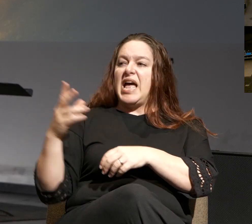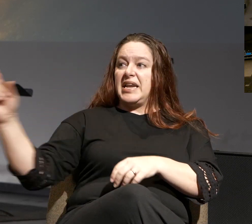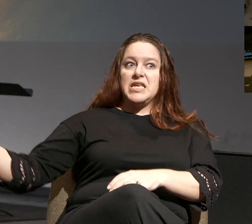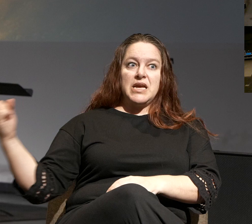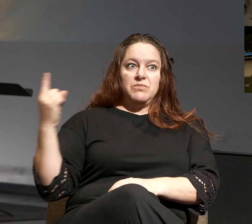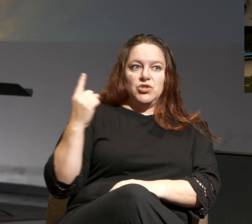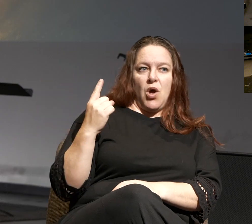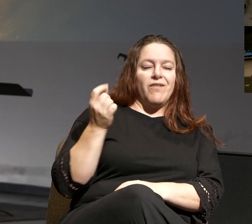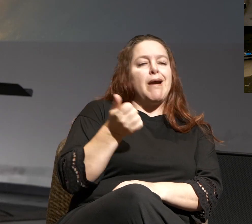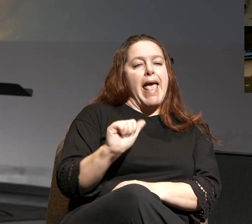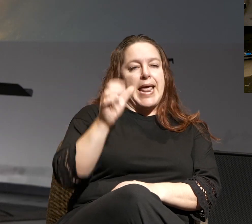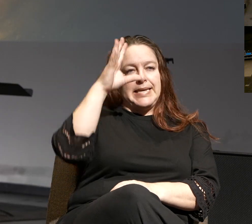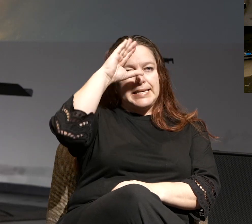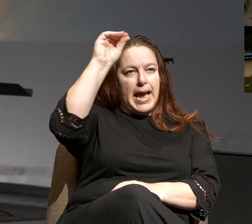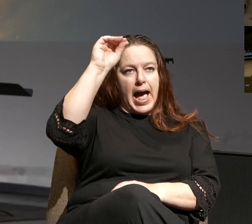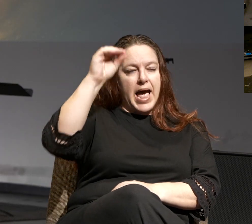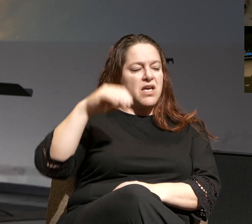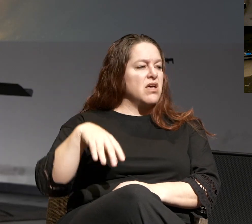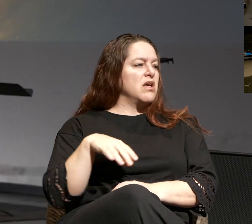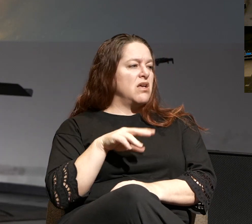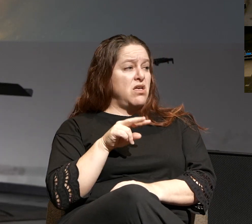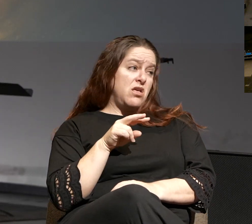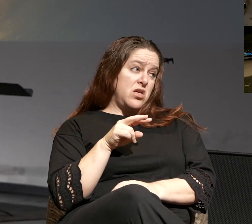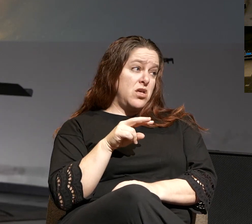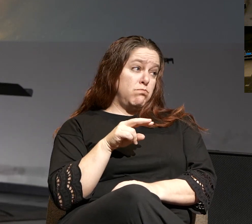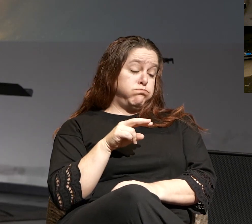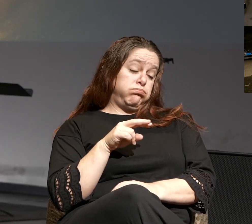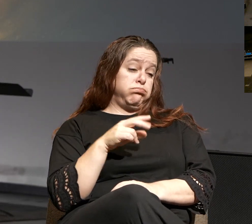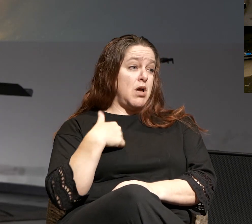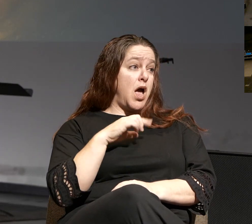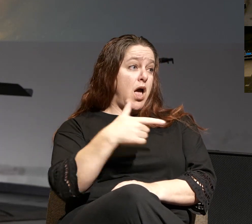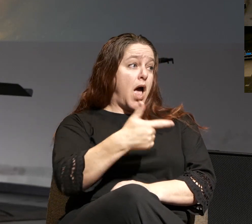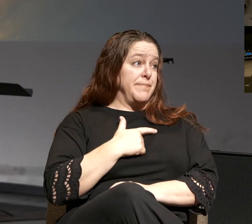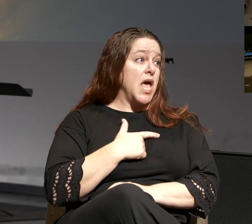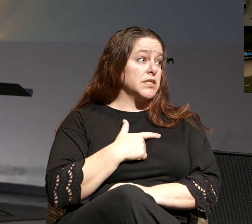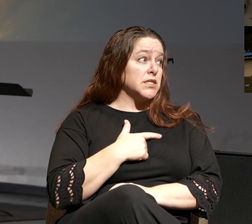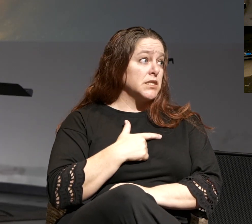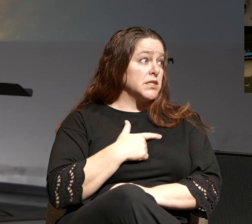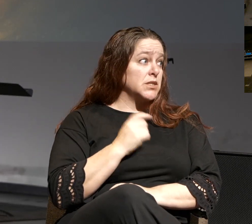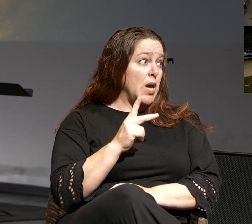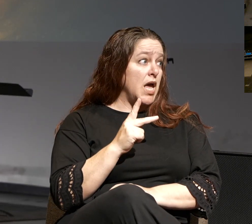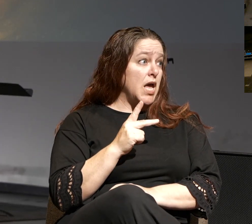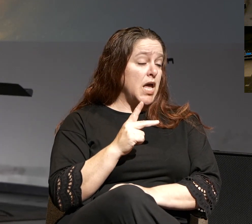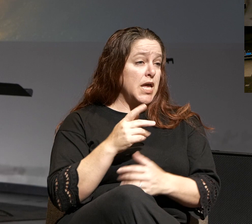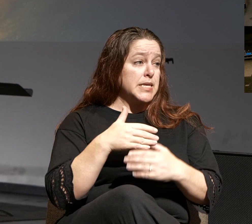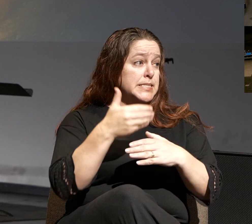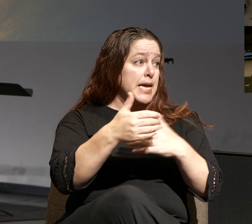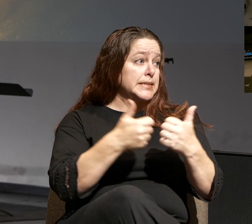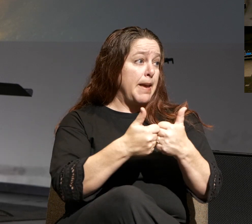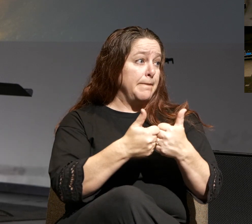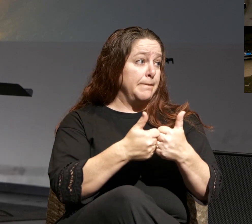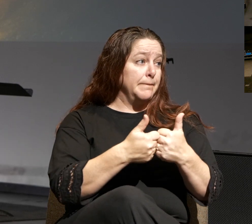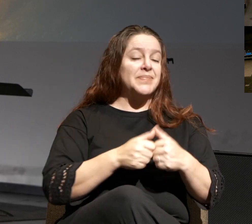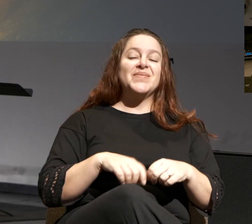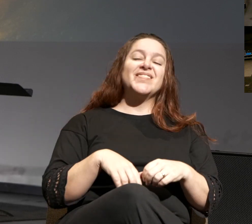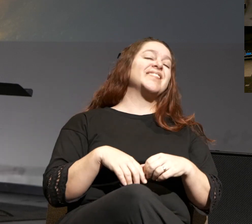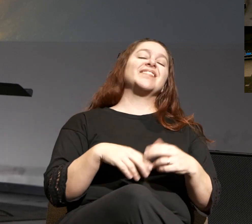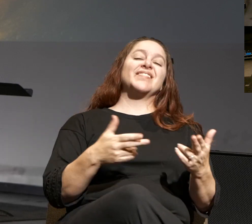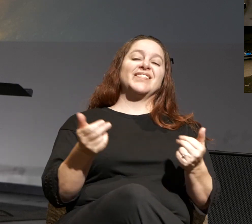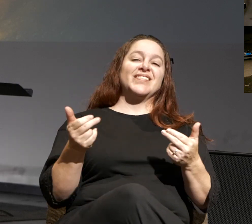and he does what any guy does in this moment. And he goes, I got next game. I got a winner. So,